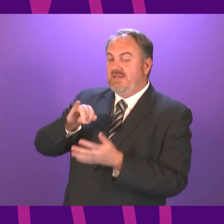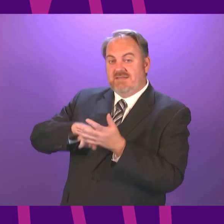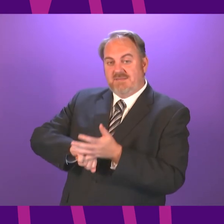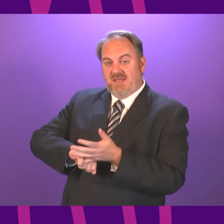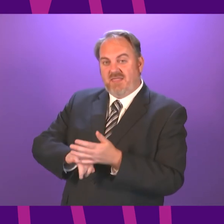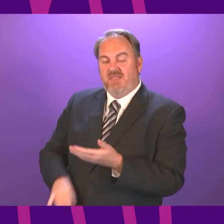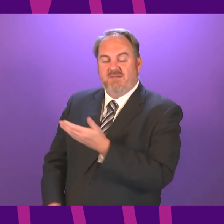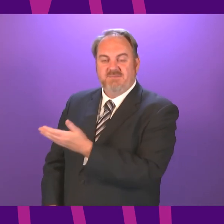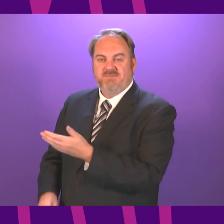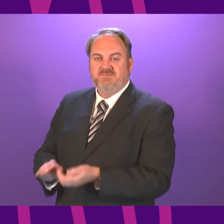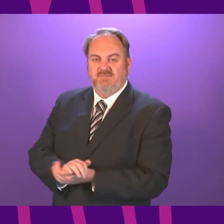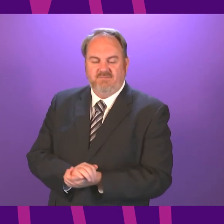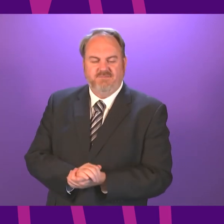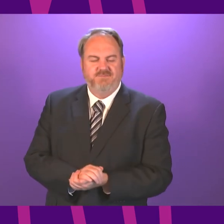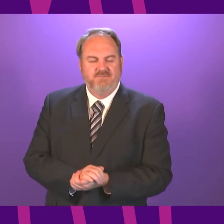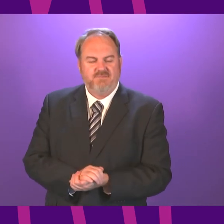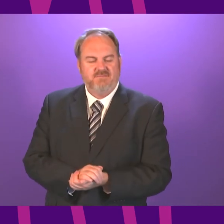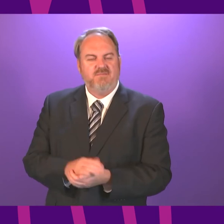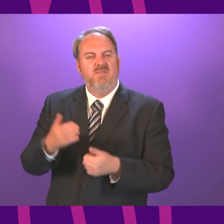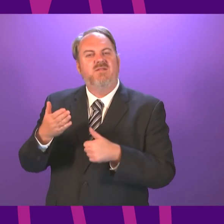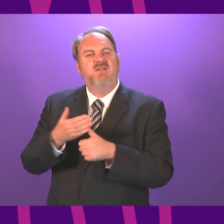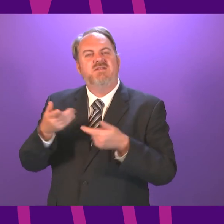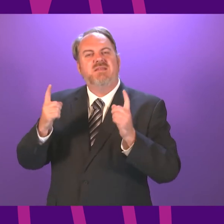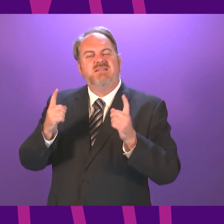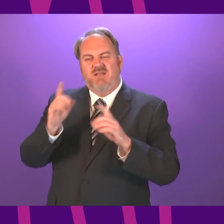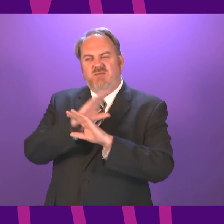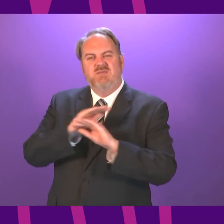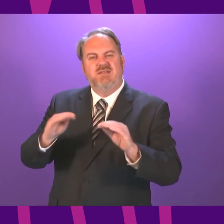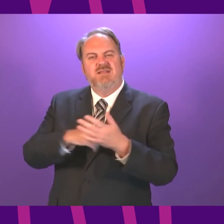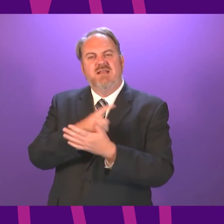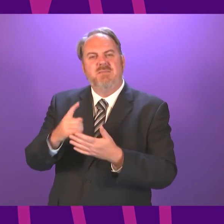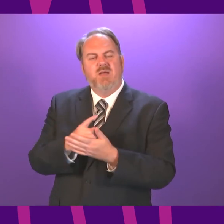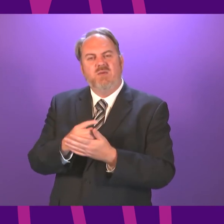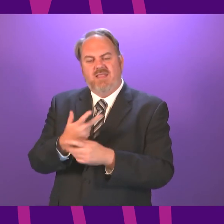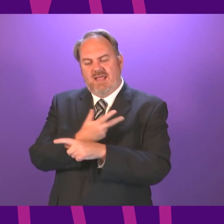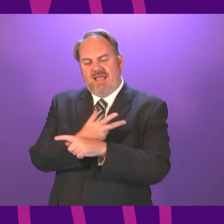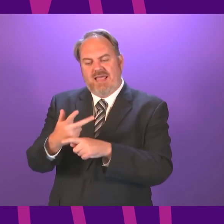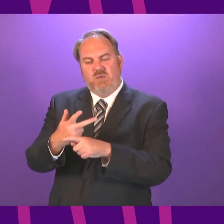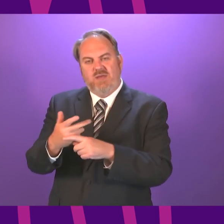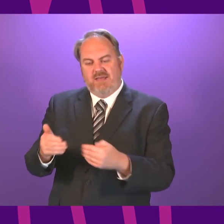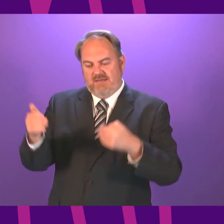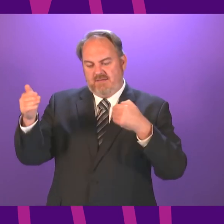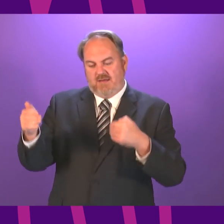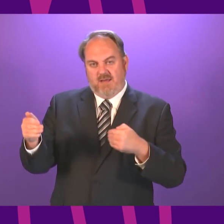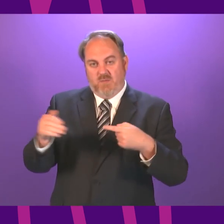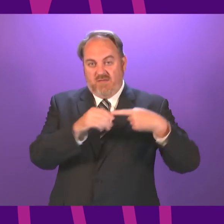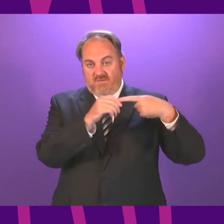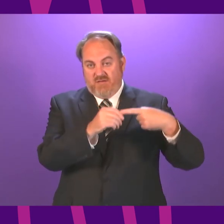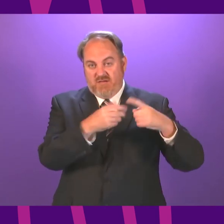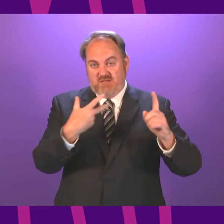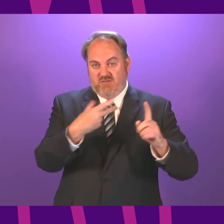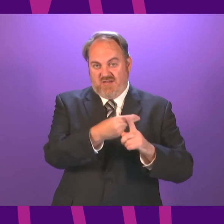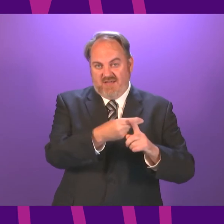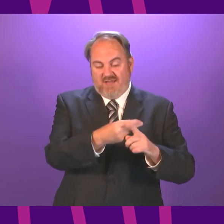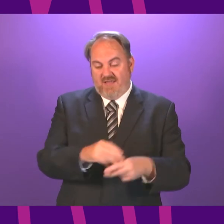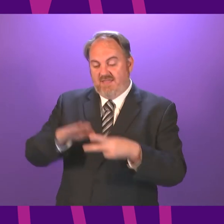Thank you, President of the The First Minister referred to the importance of the clinical advice on an eight-week period between first and second vaccine doses. But we are seeing